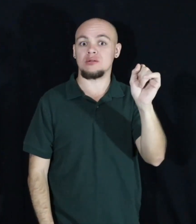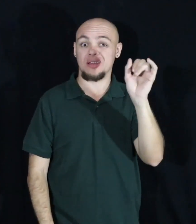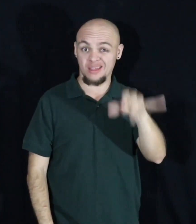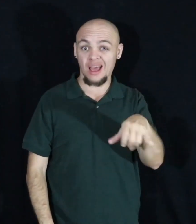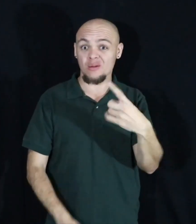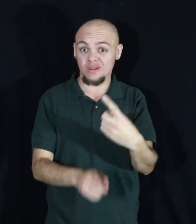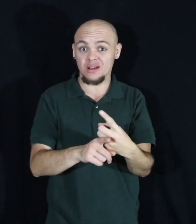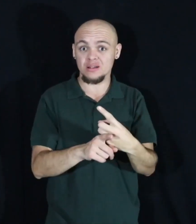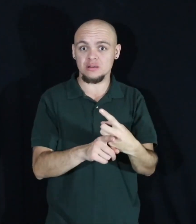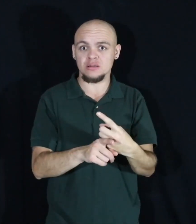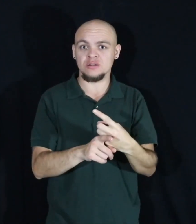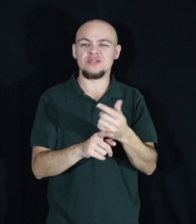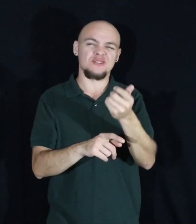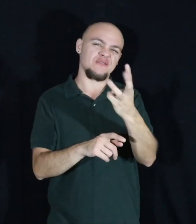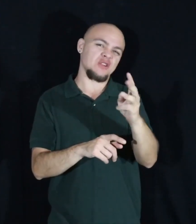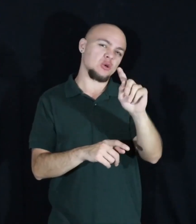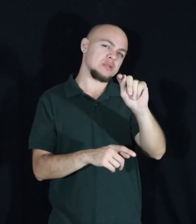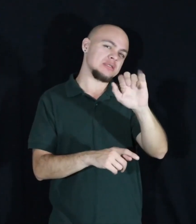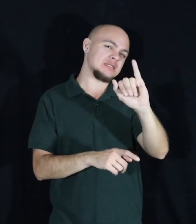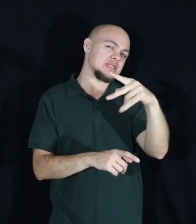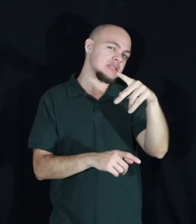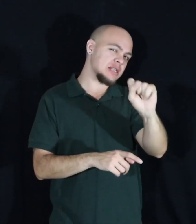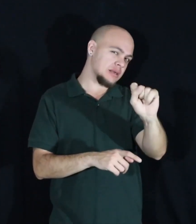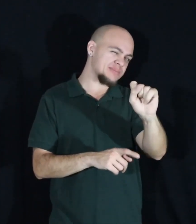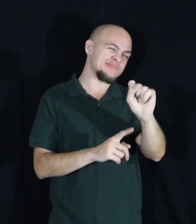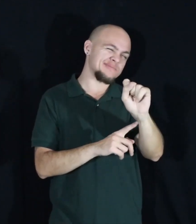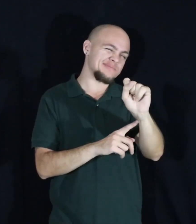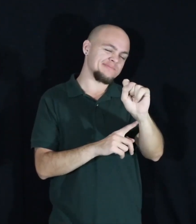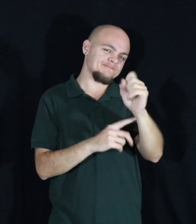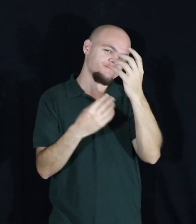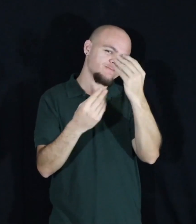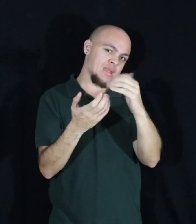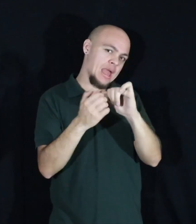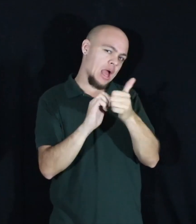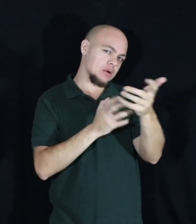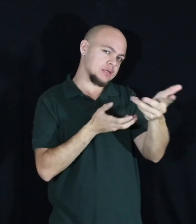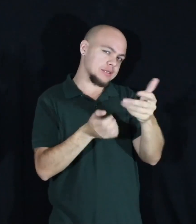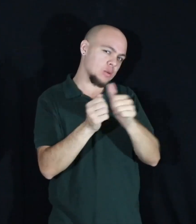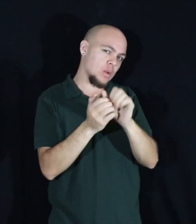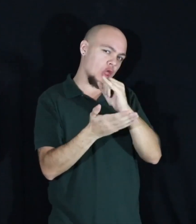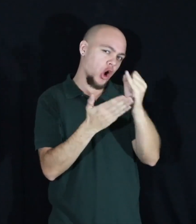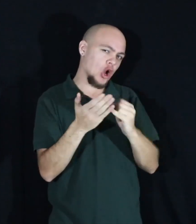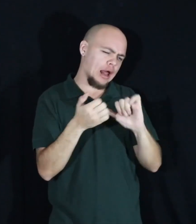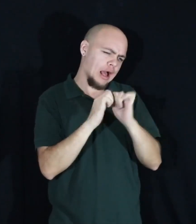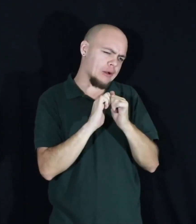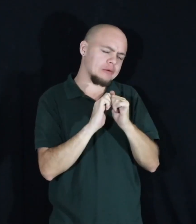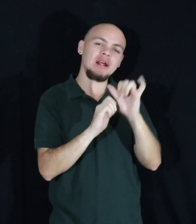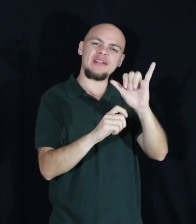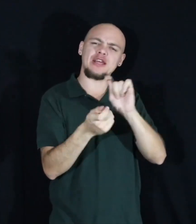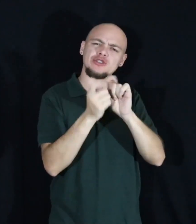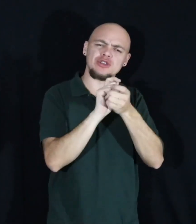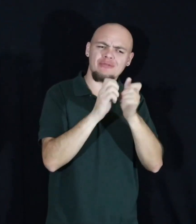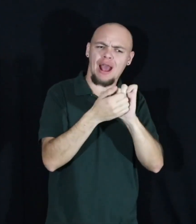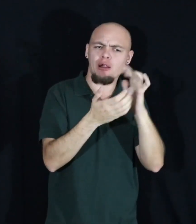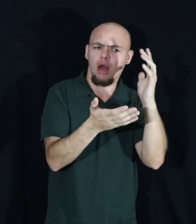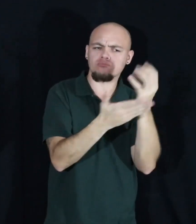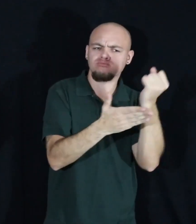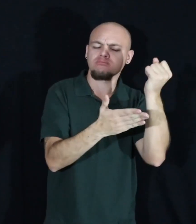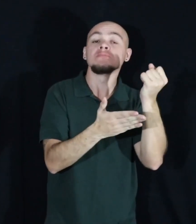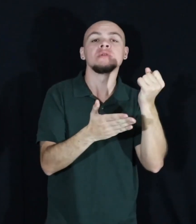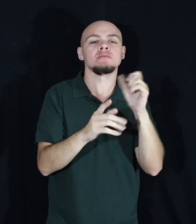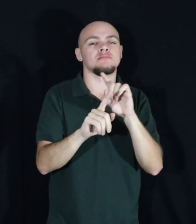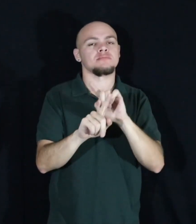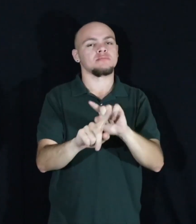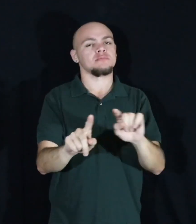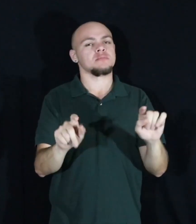I think you need a few tips or I think everyone needs a few tips about how to engage with art and how to get that shift. All of you,